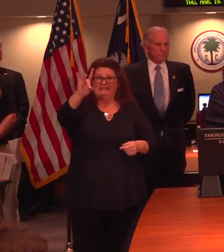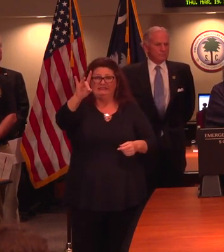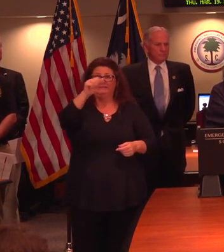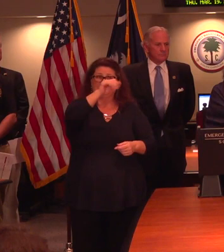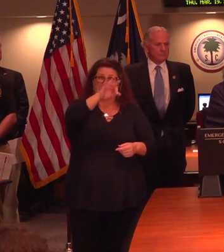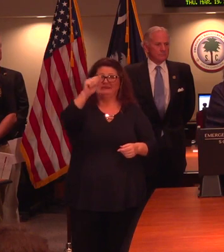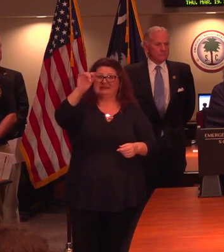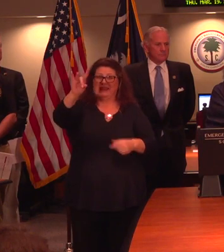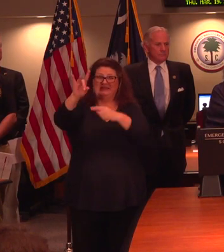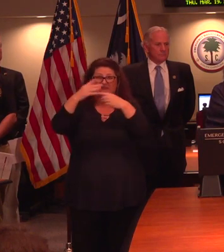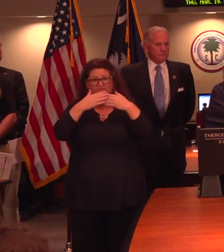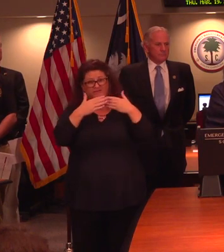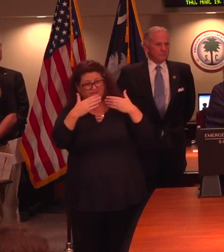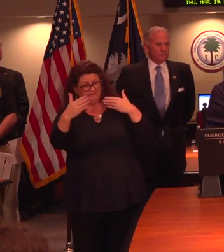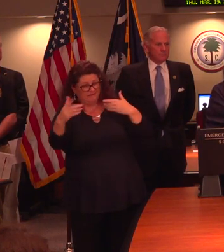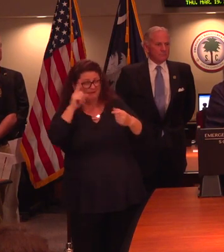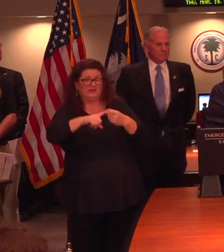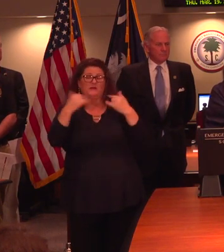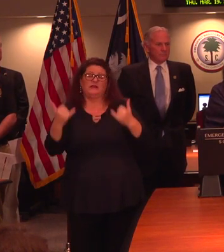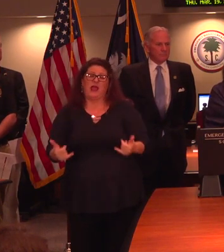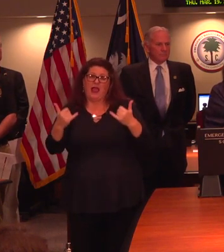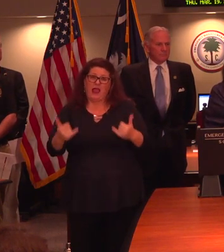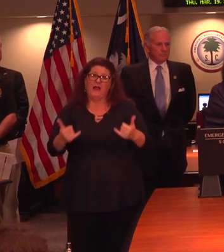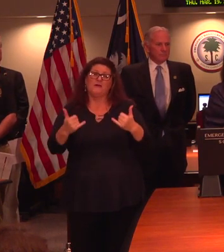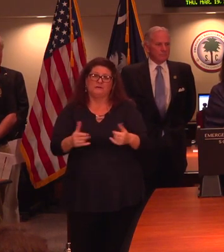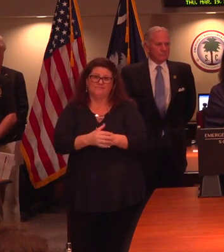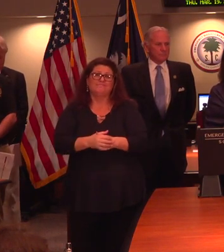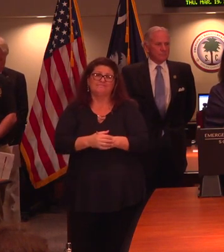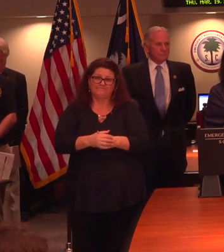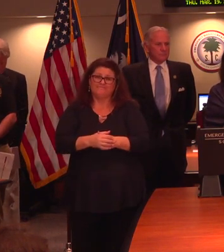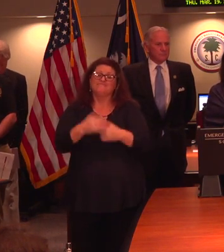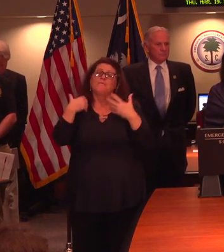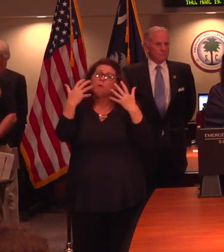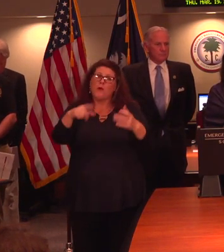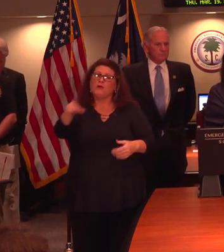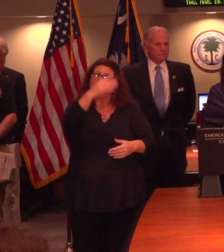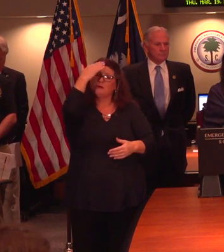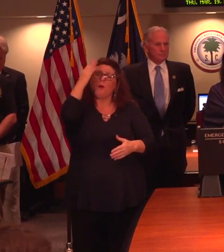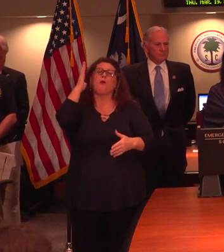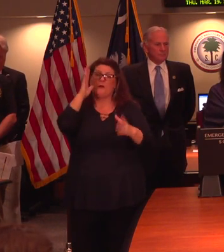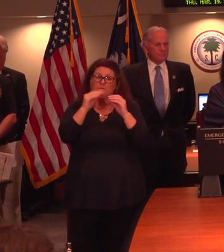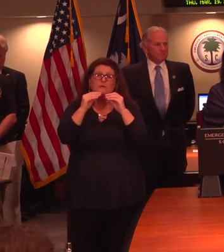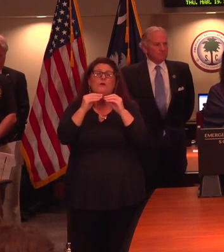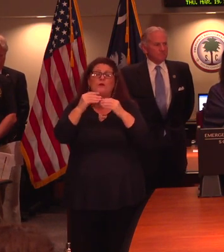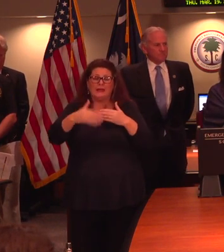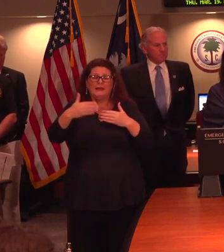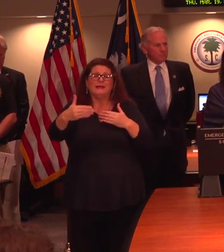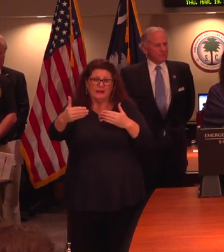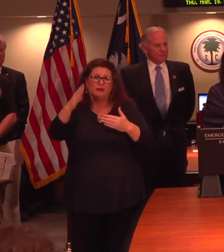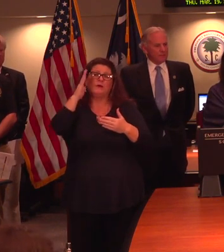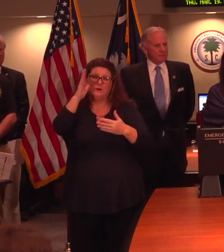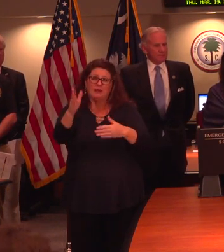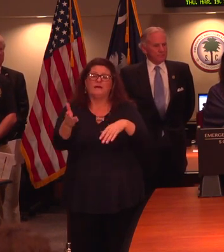This will likely be an extended response, and we want people to be prepared for more cases to occur, and to continue to listen